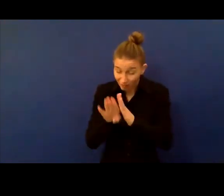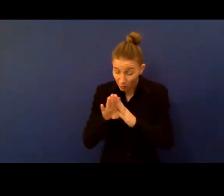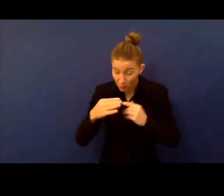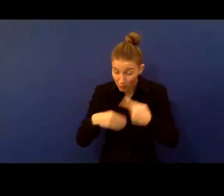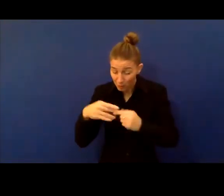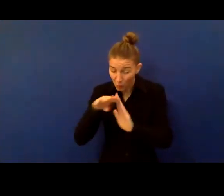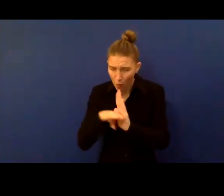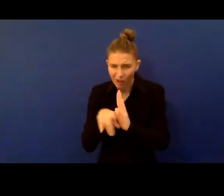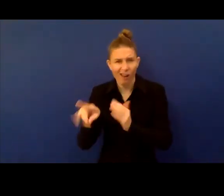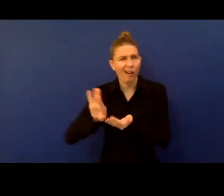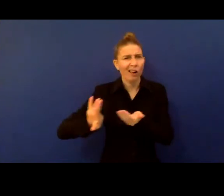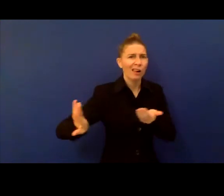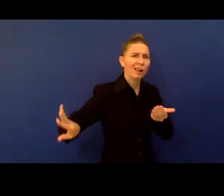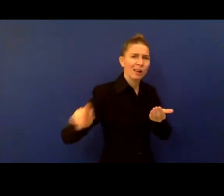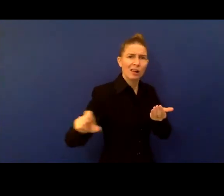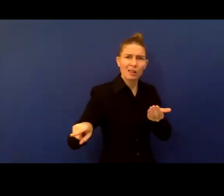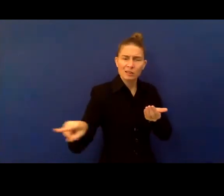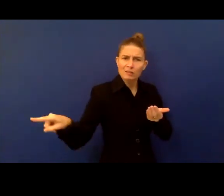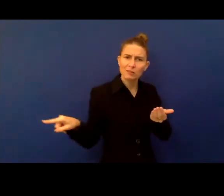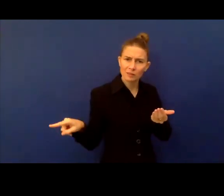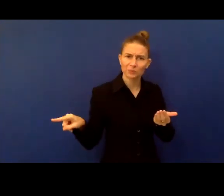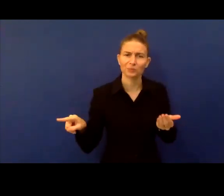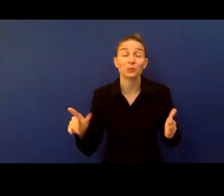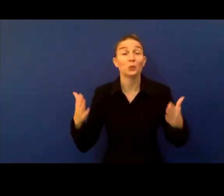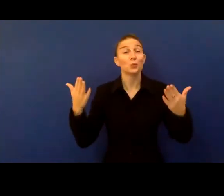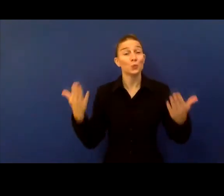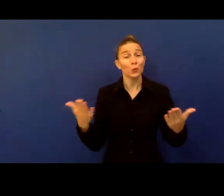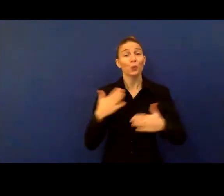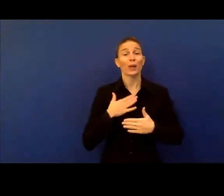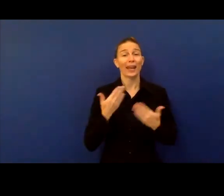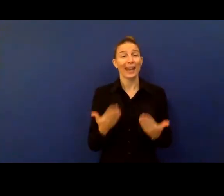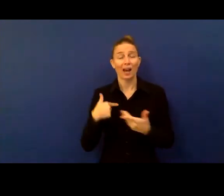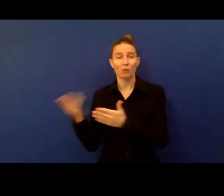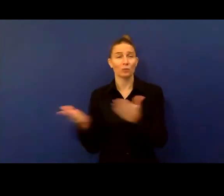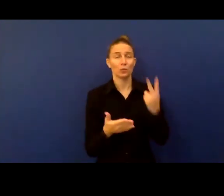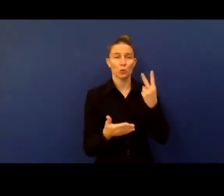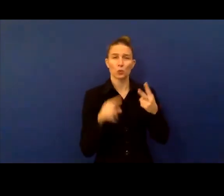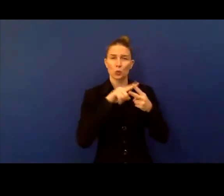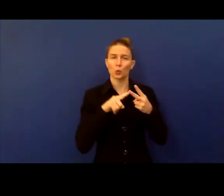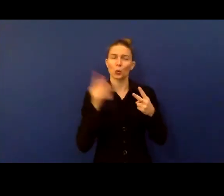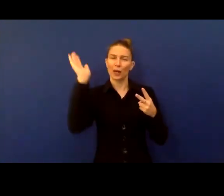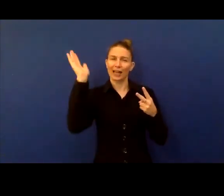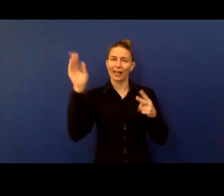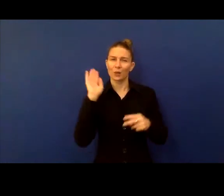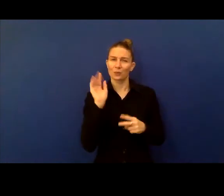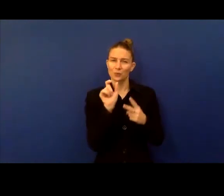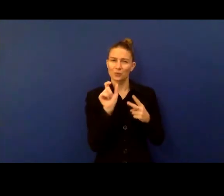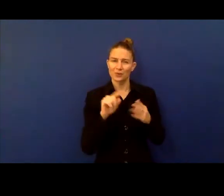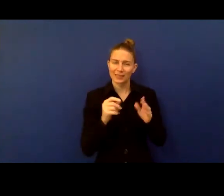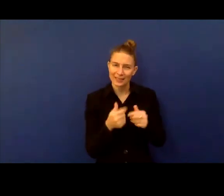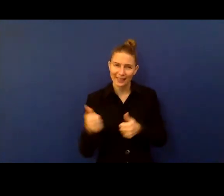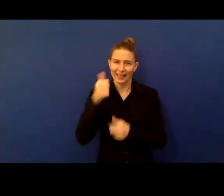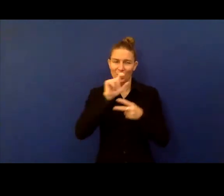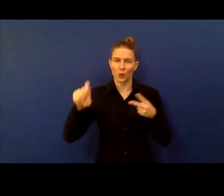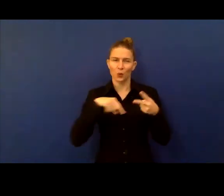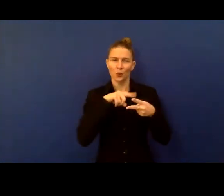hope you are too. Without further ado, I'd like to turn to our two keynote speakers. So firstly, I'd like to invite